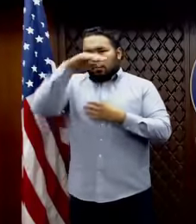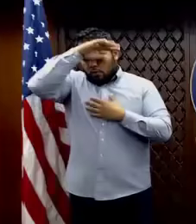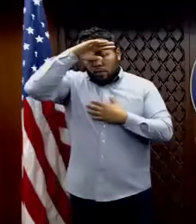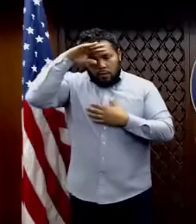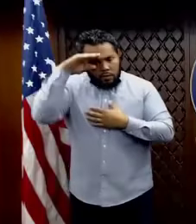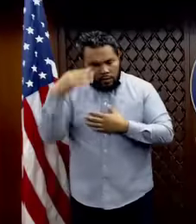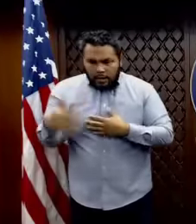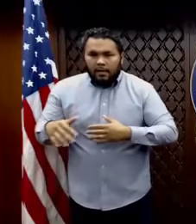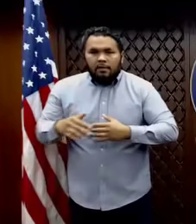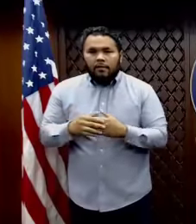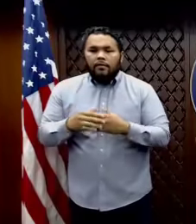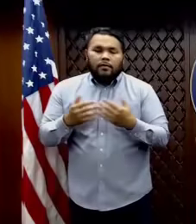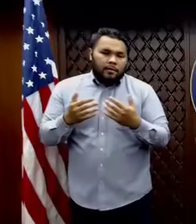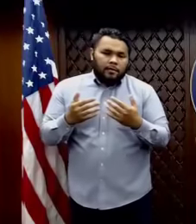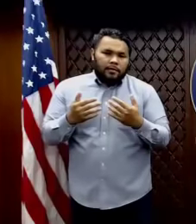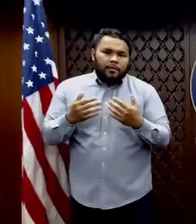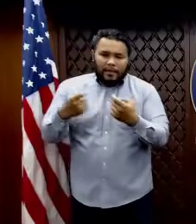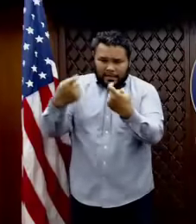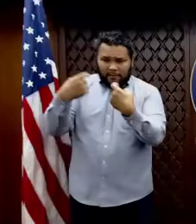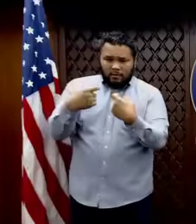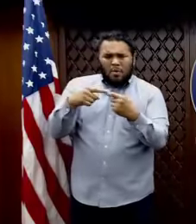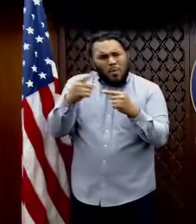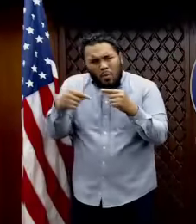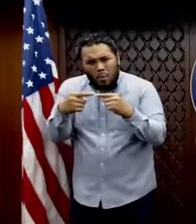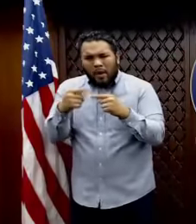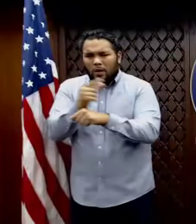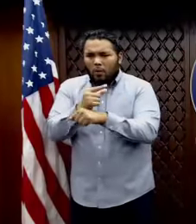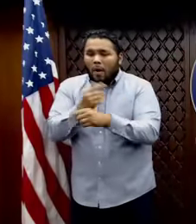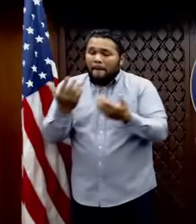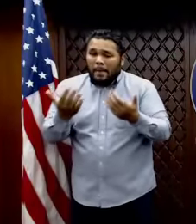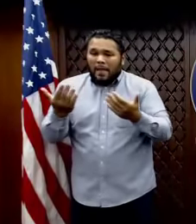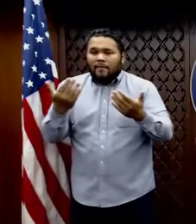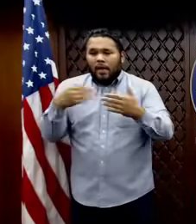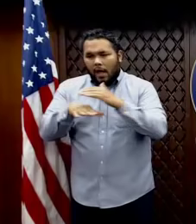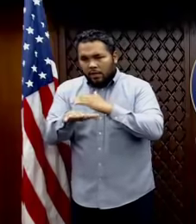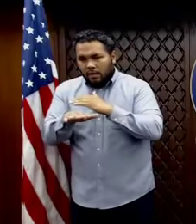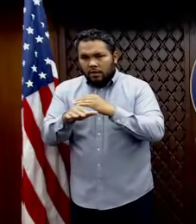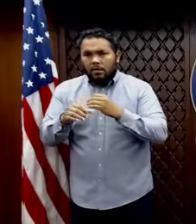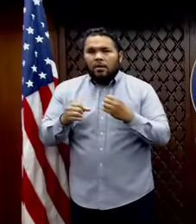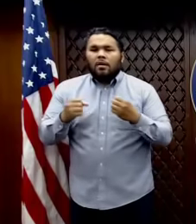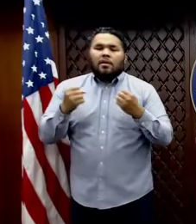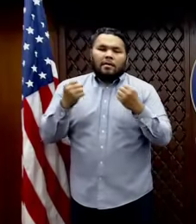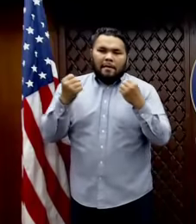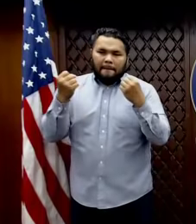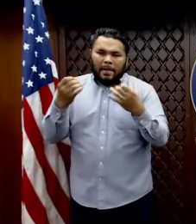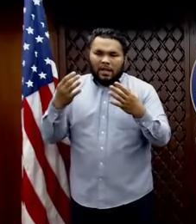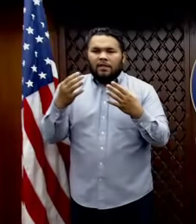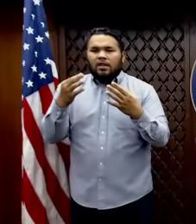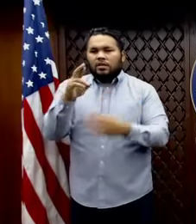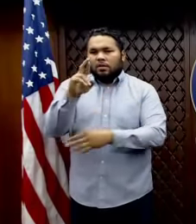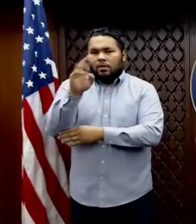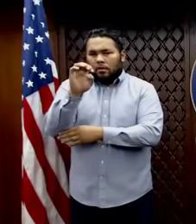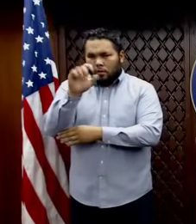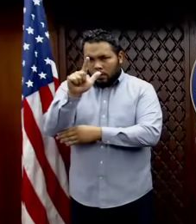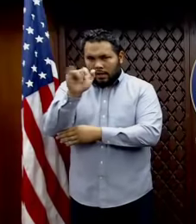sense of when Guam may have access to any of these many relief provisions in the cares